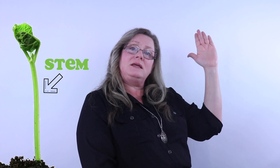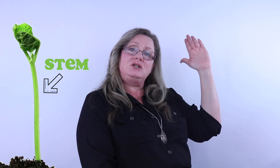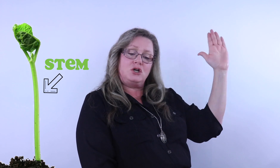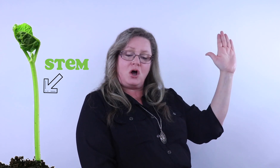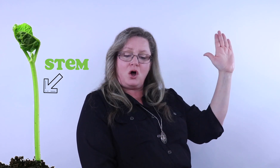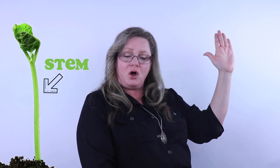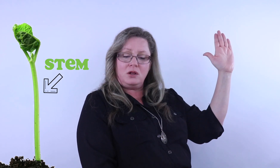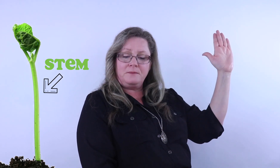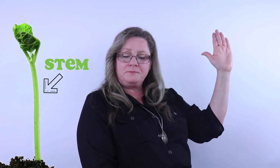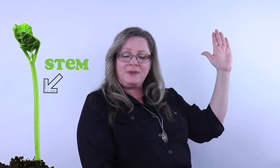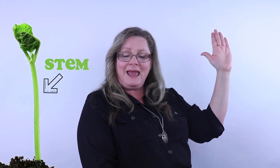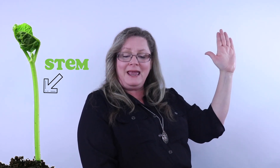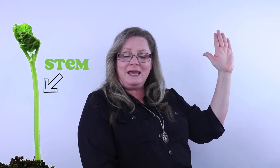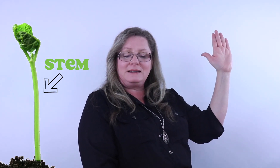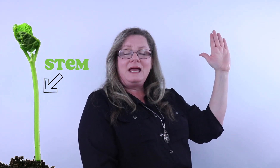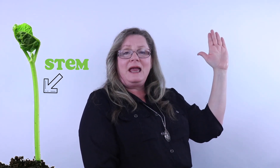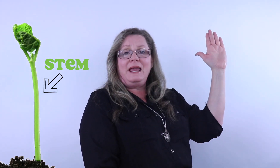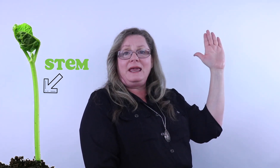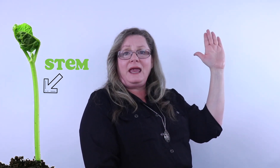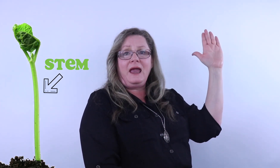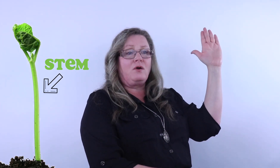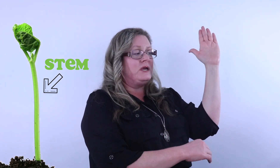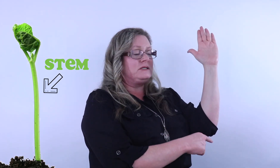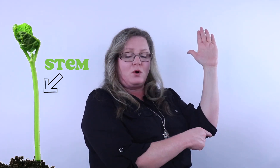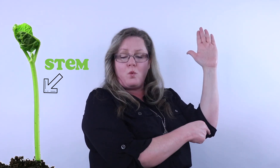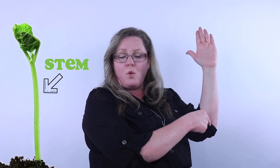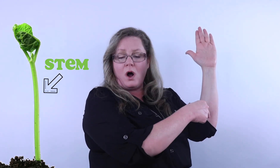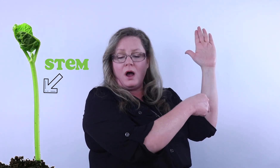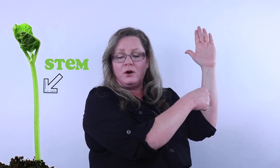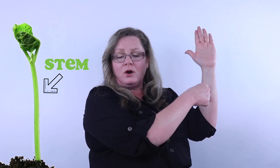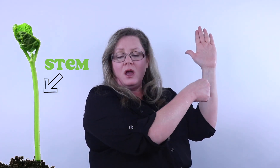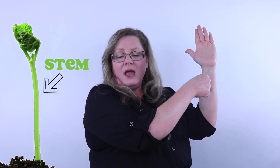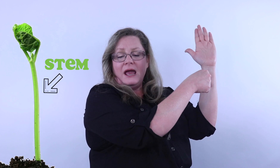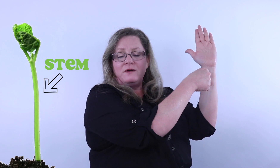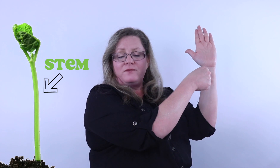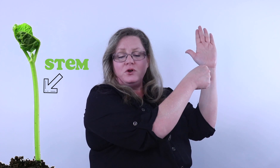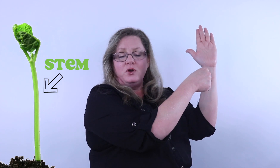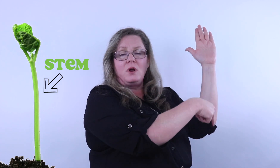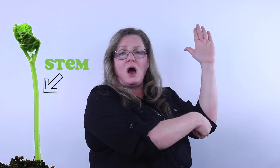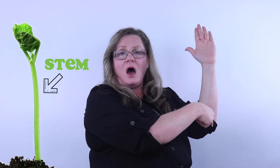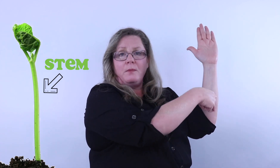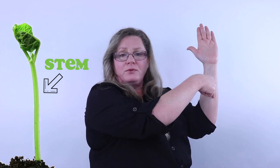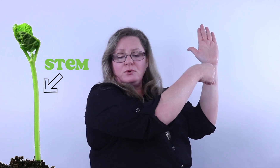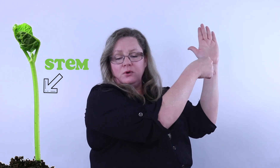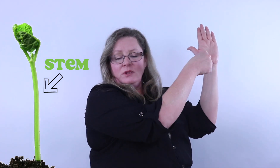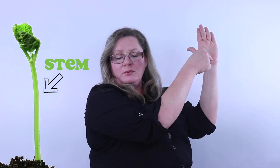tall and it carries the water and the food up through the